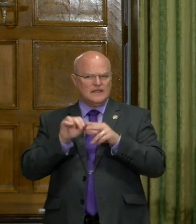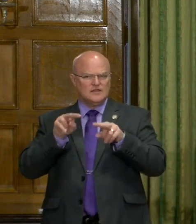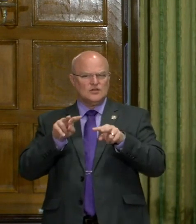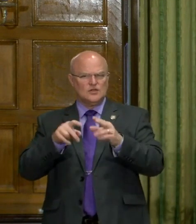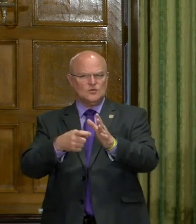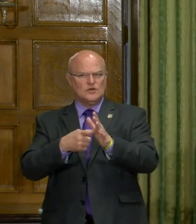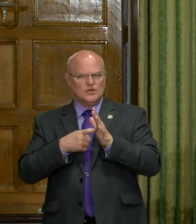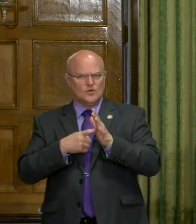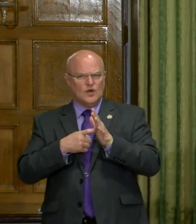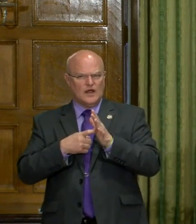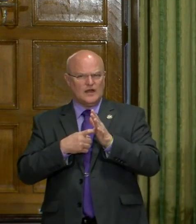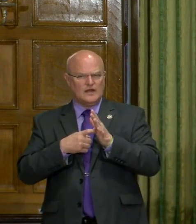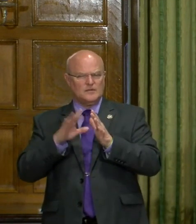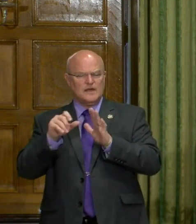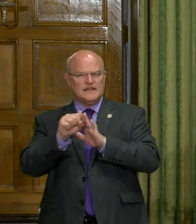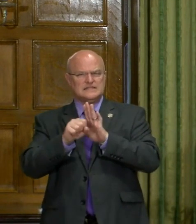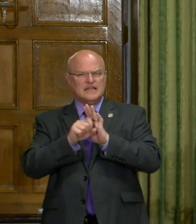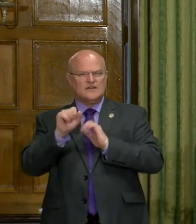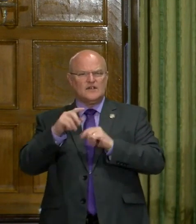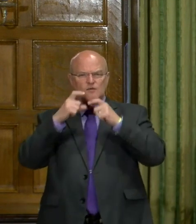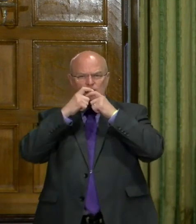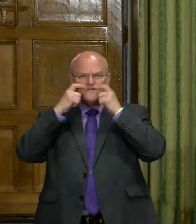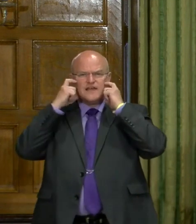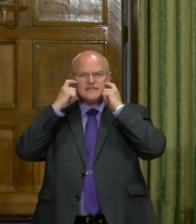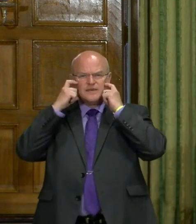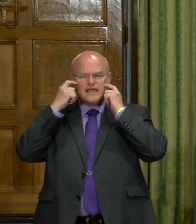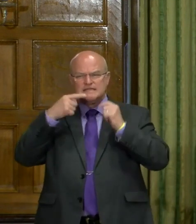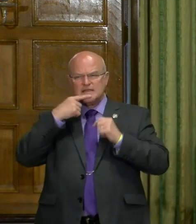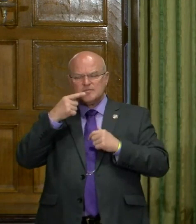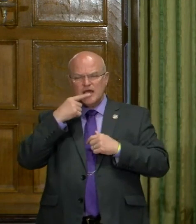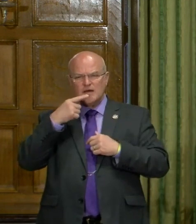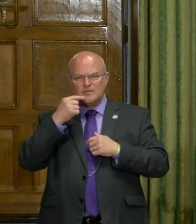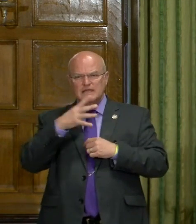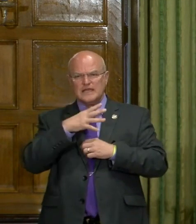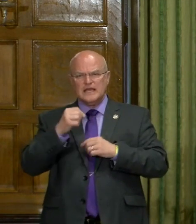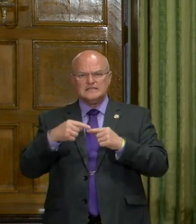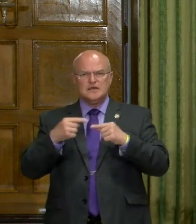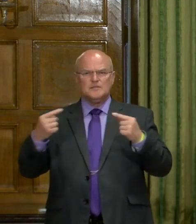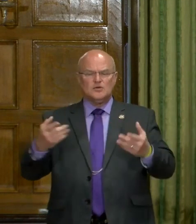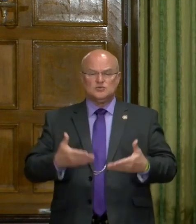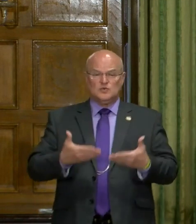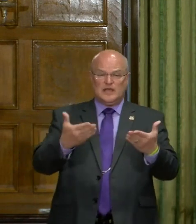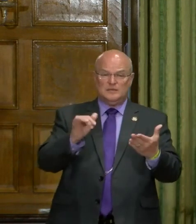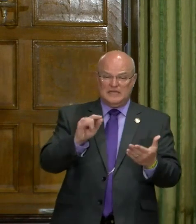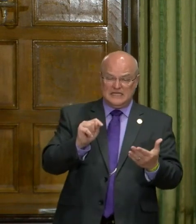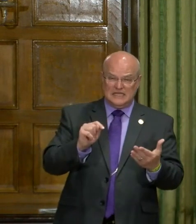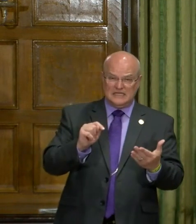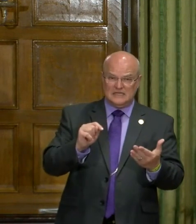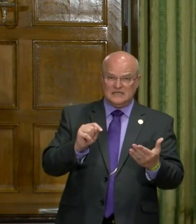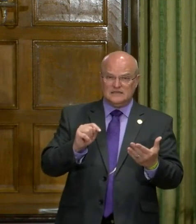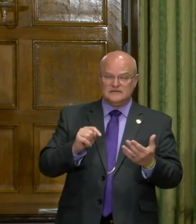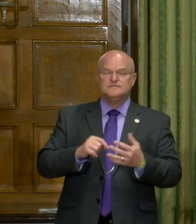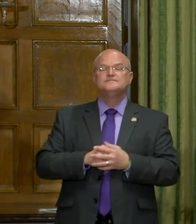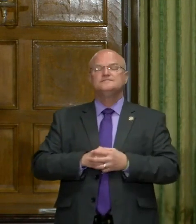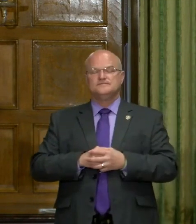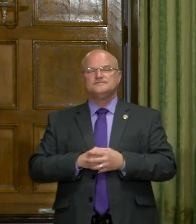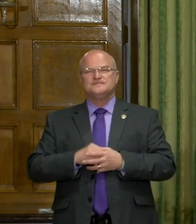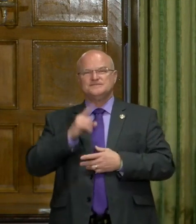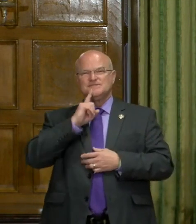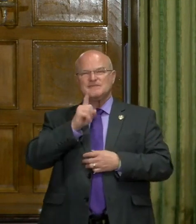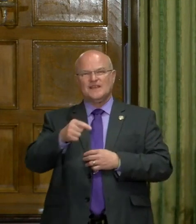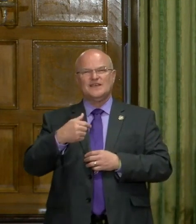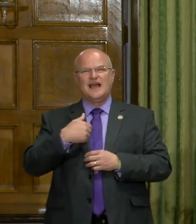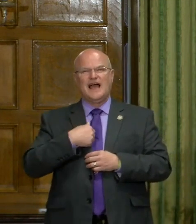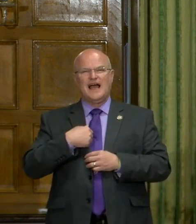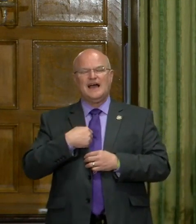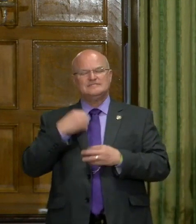at requiring the name of Arkansans to wear face masks in public, as opposed to just recommending it? Actually,